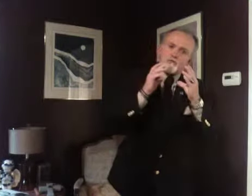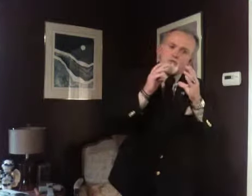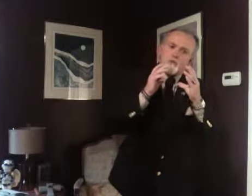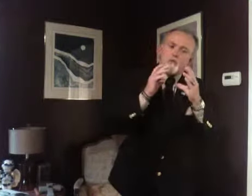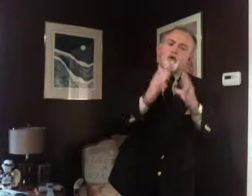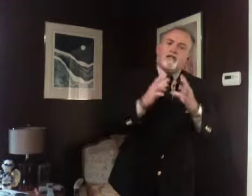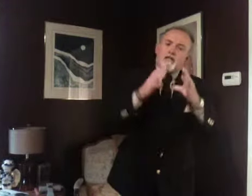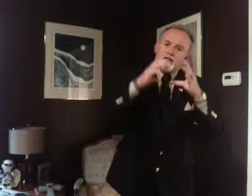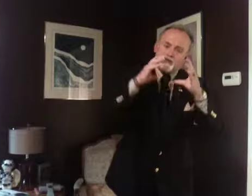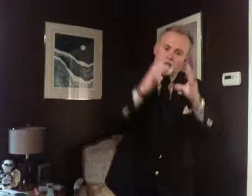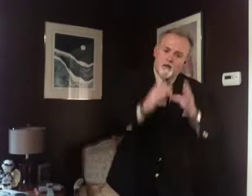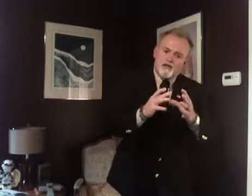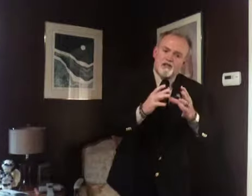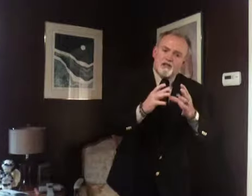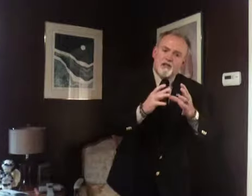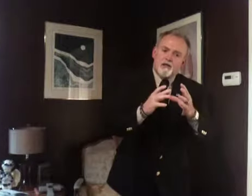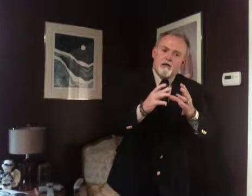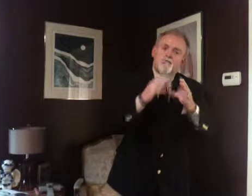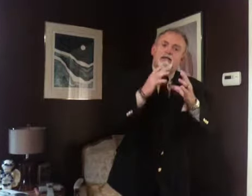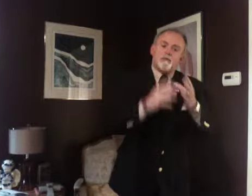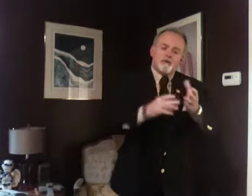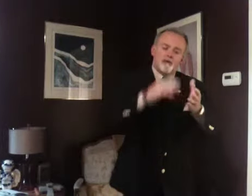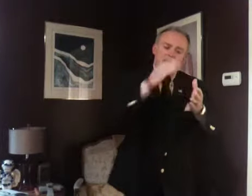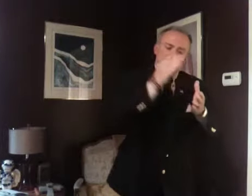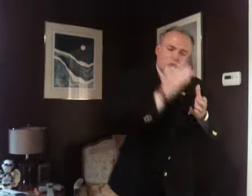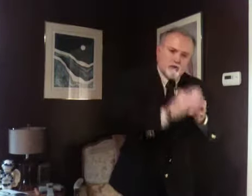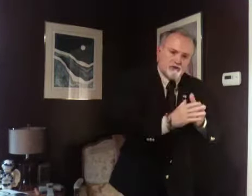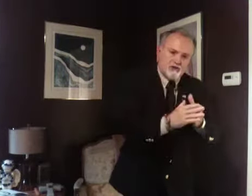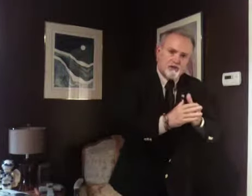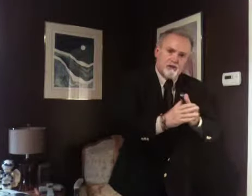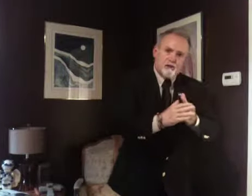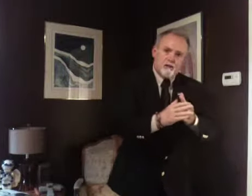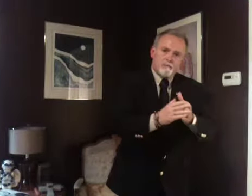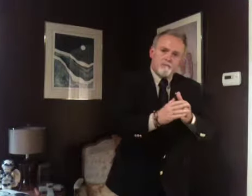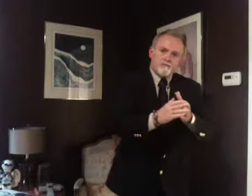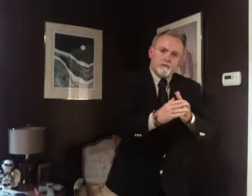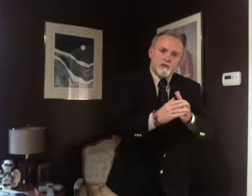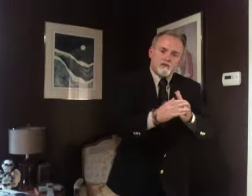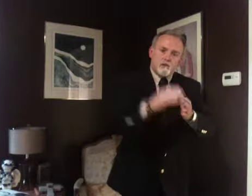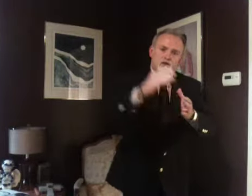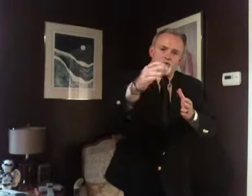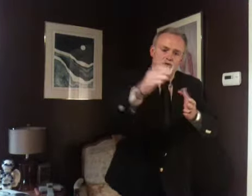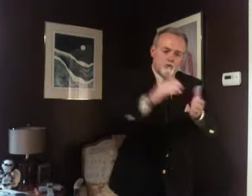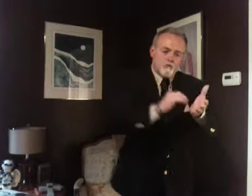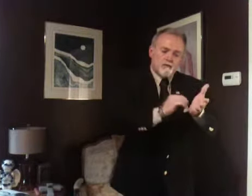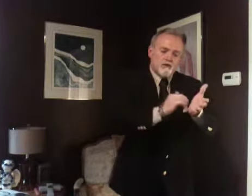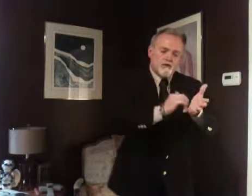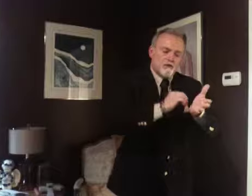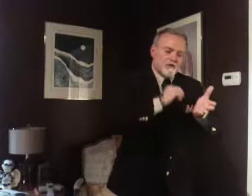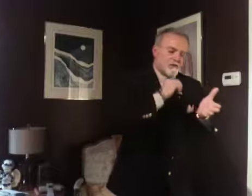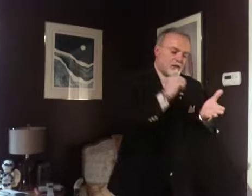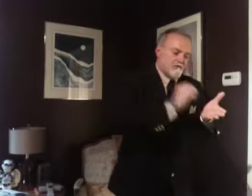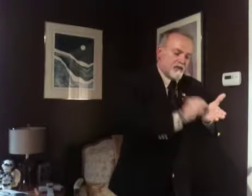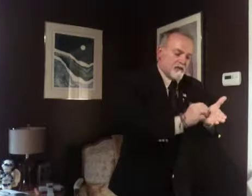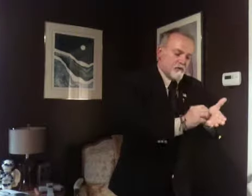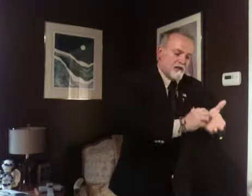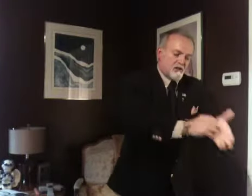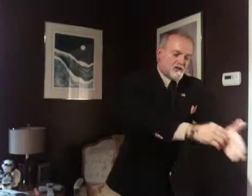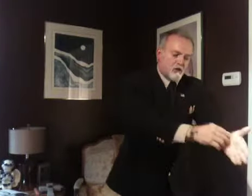working in a direction of being able to get a promotion. So when you go to be evaluated, you start